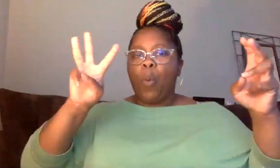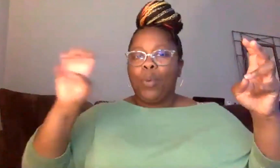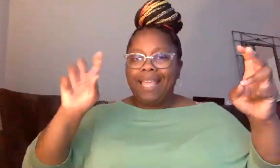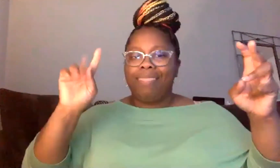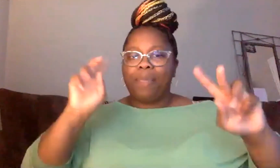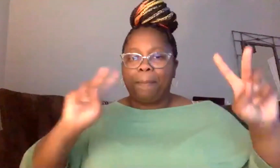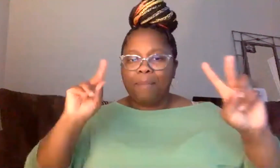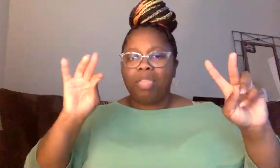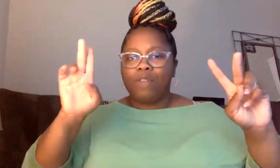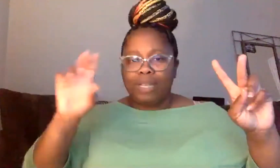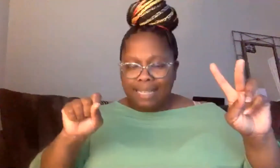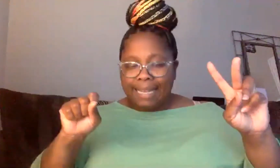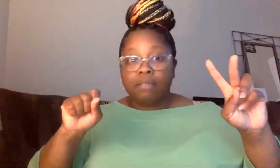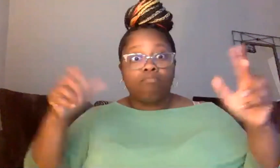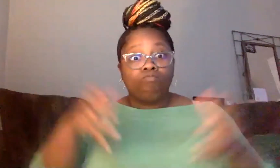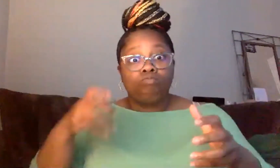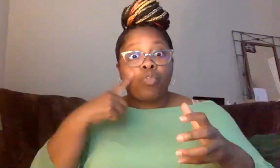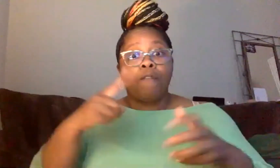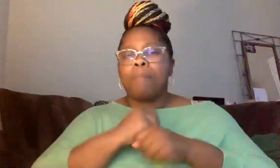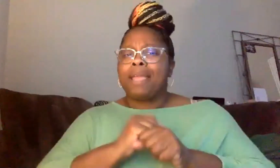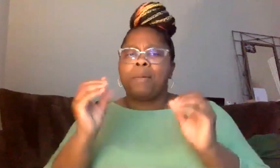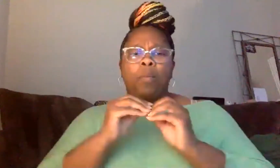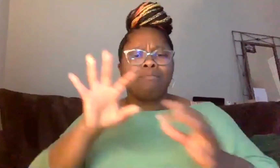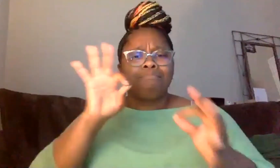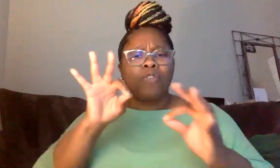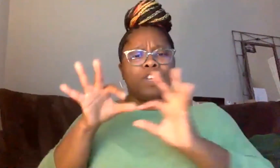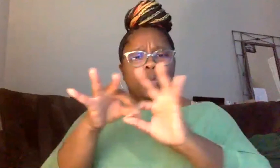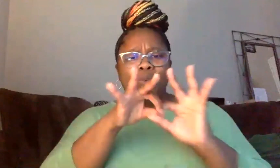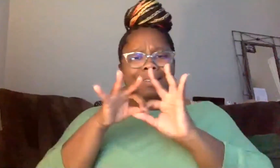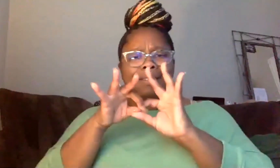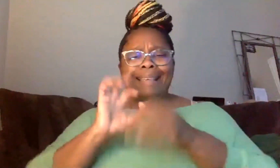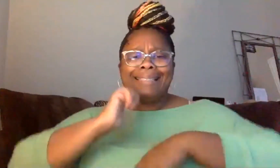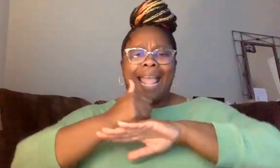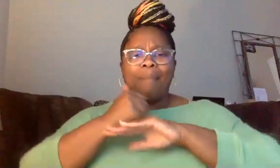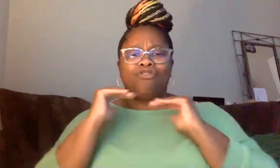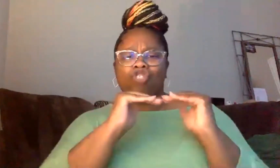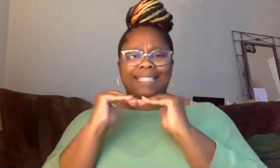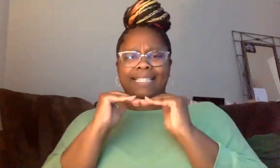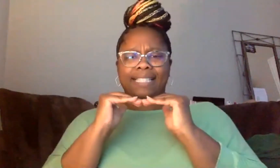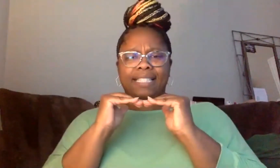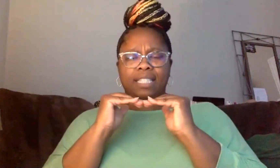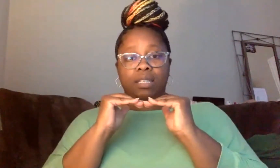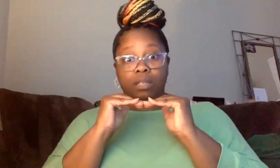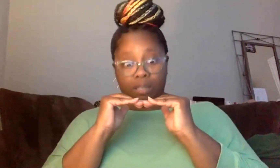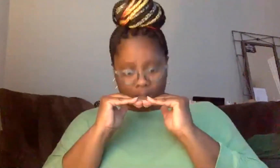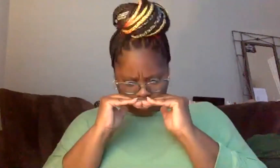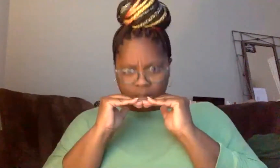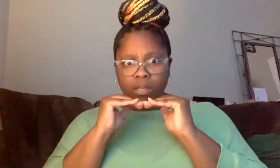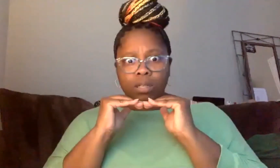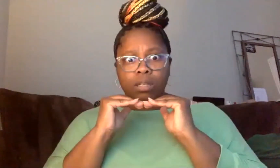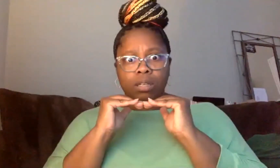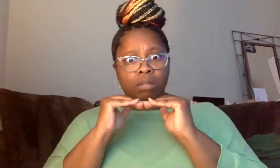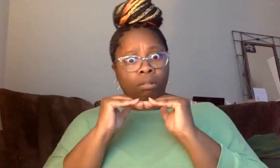in order to form a more perfect union, establish justice. Right now, there is nothing but people in this world who are facing